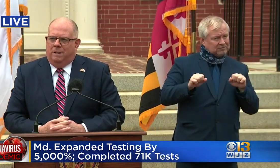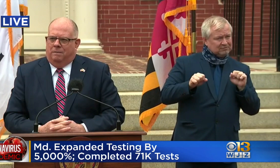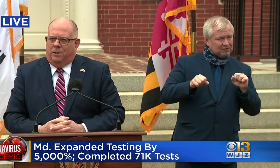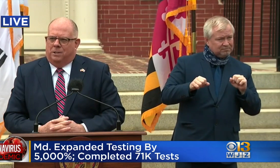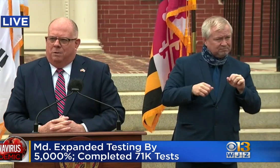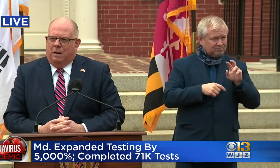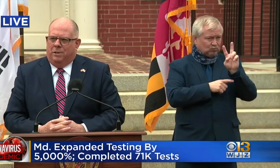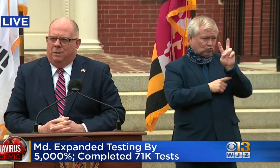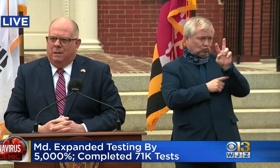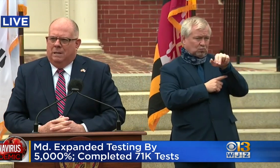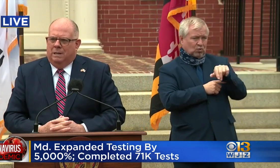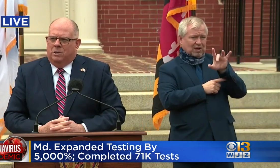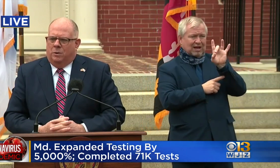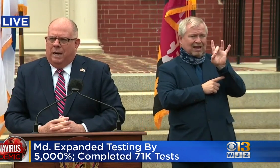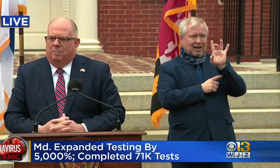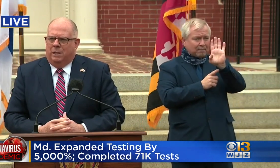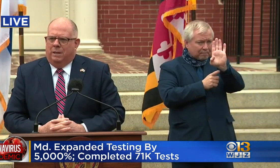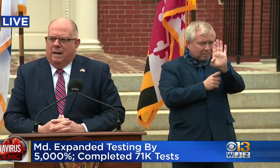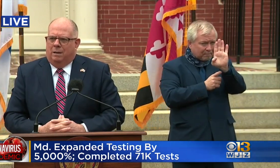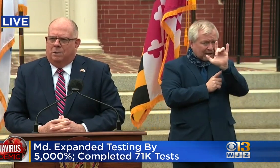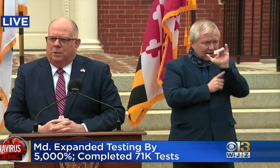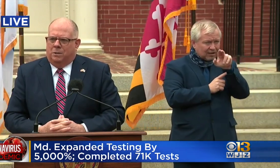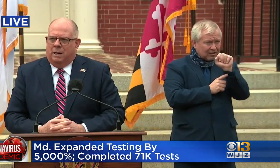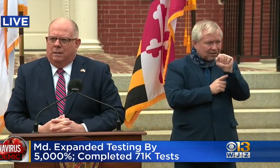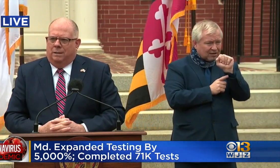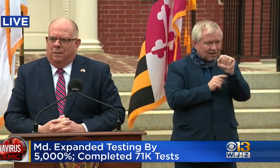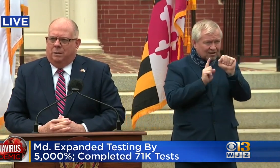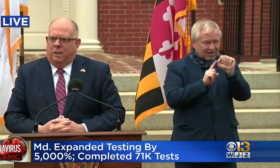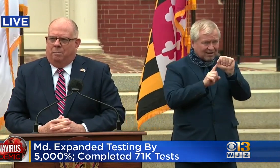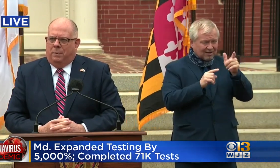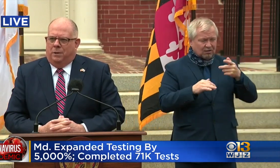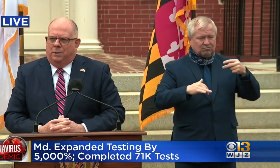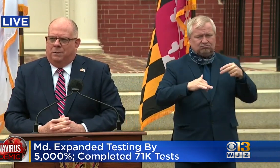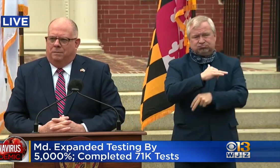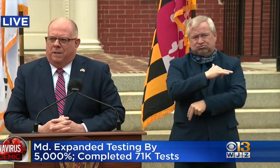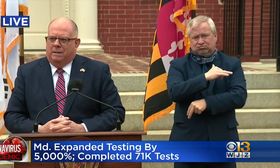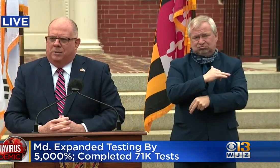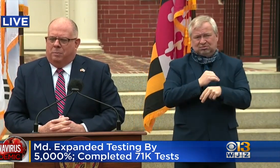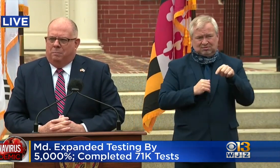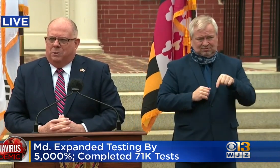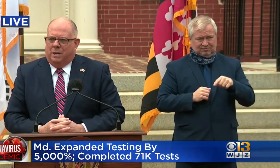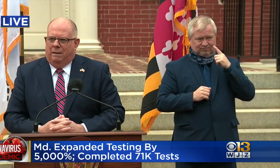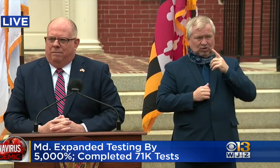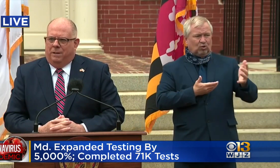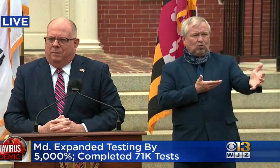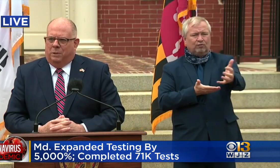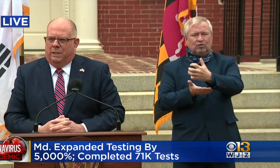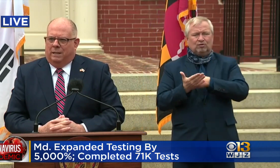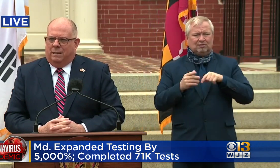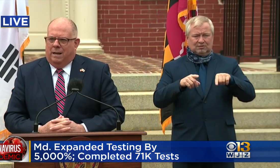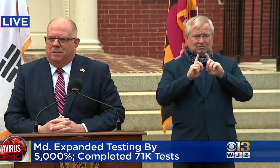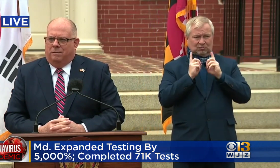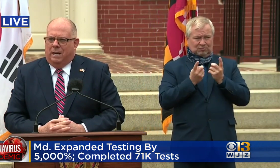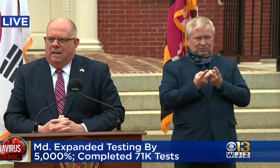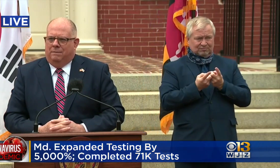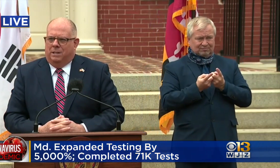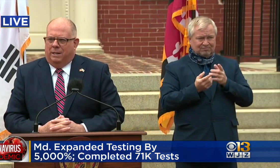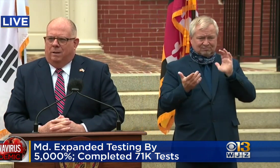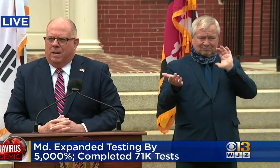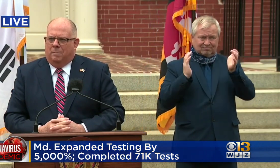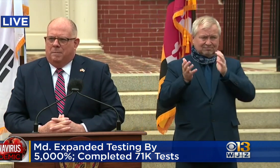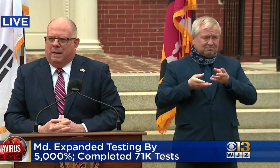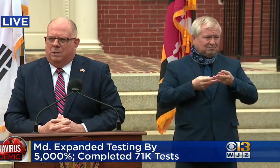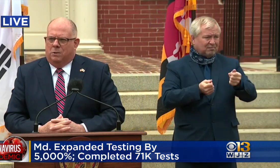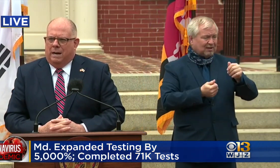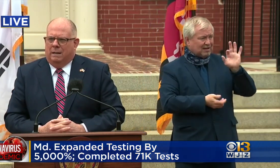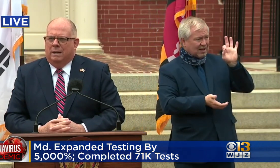1st in revenue, so $9 million to try to, you know, keep hundreds of thousands of people safe and protect thousands of lives and to